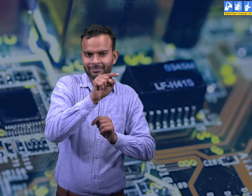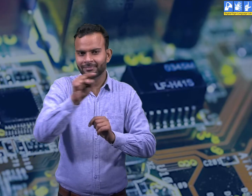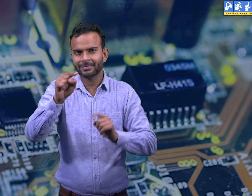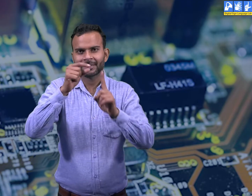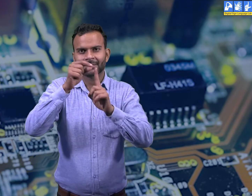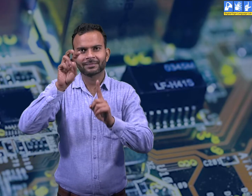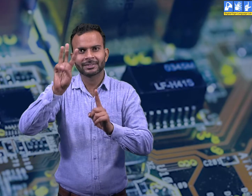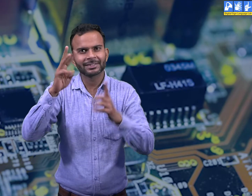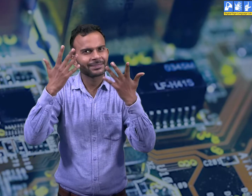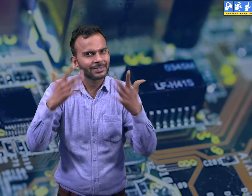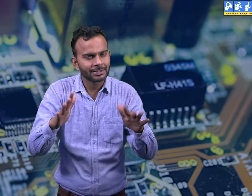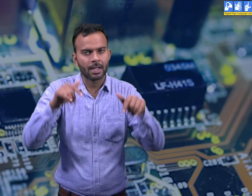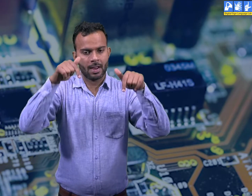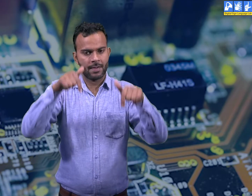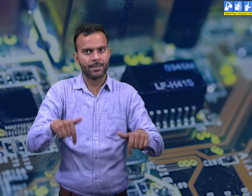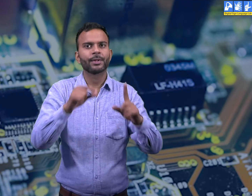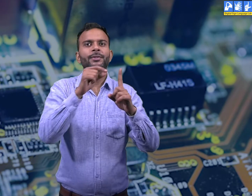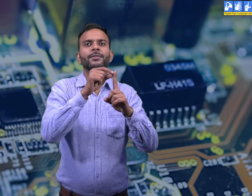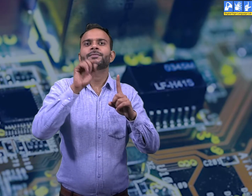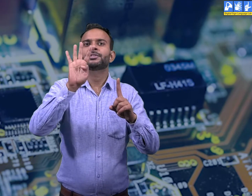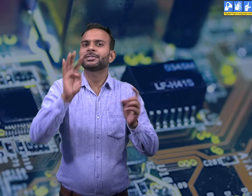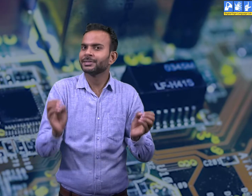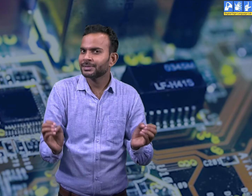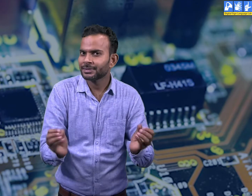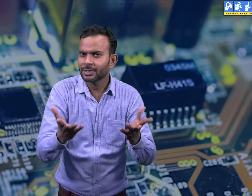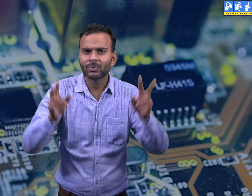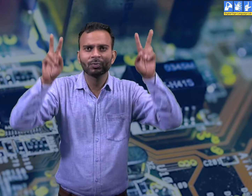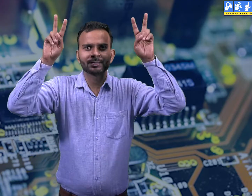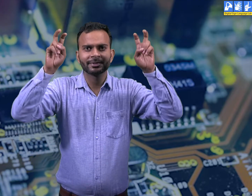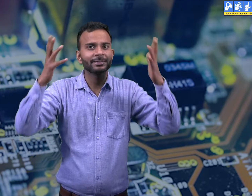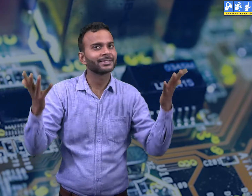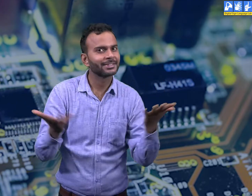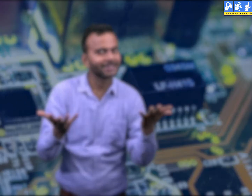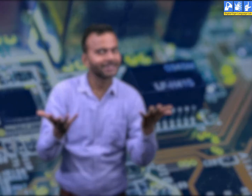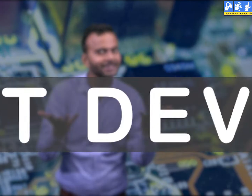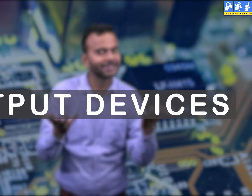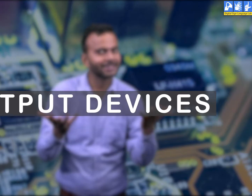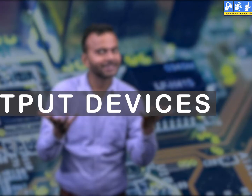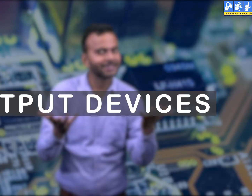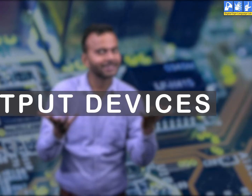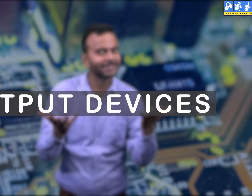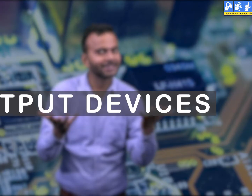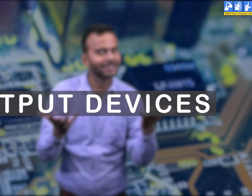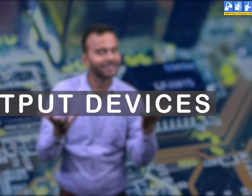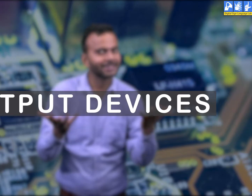Hardware Parts. Let's learn today about output devices.